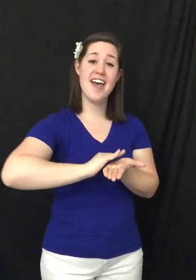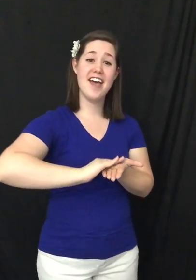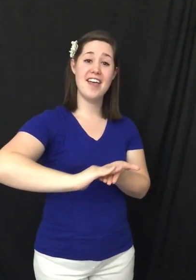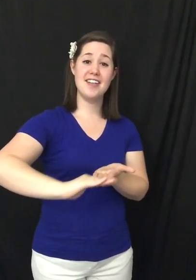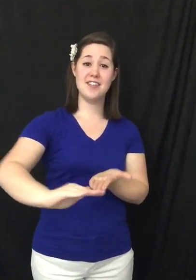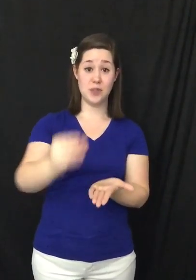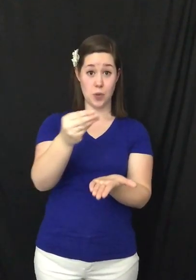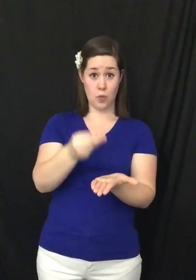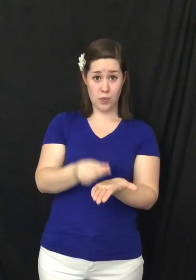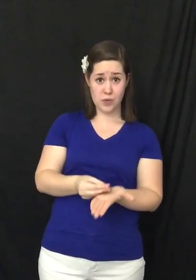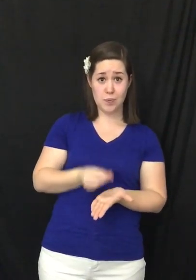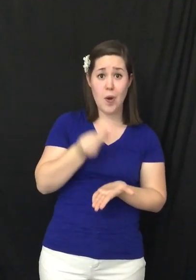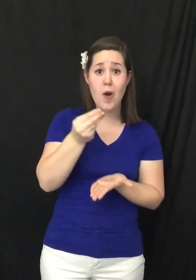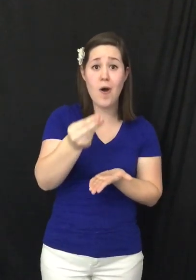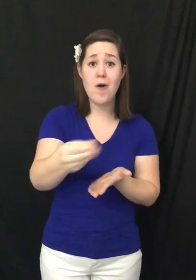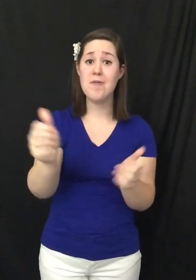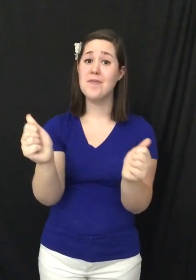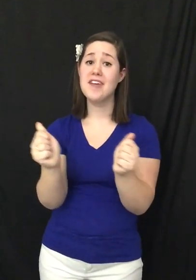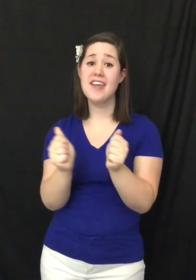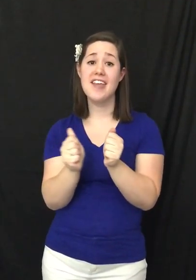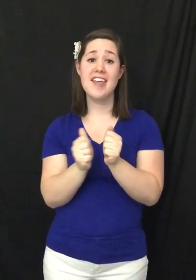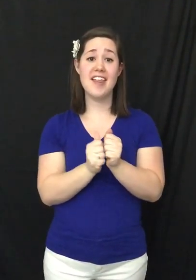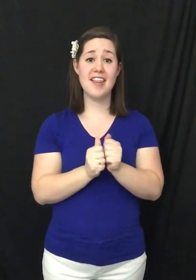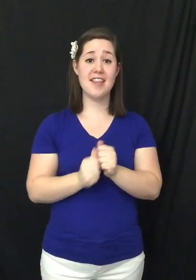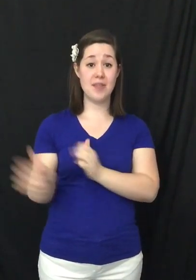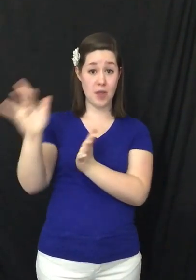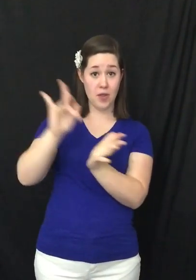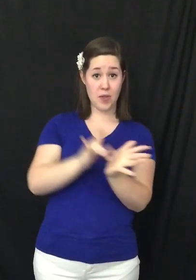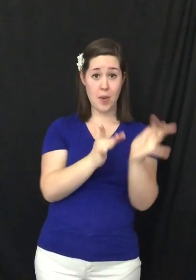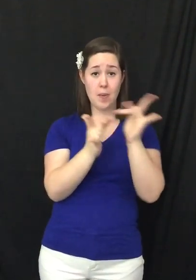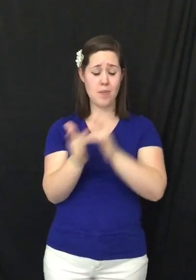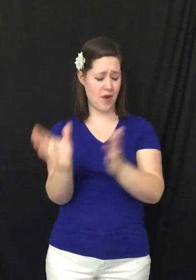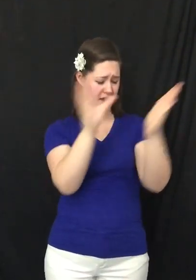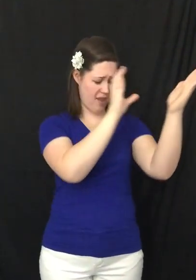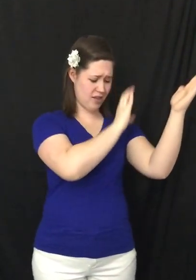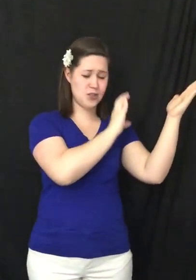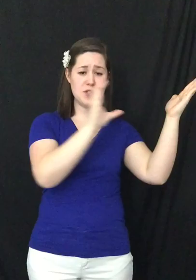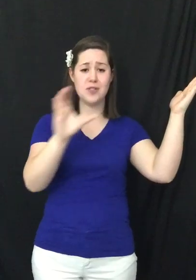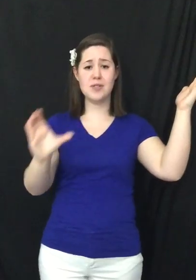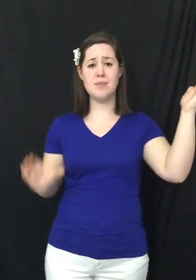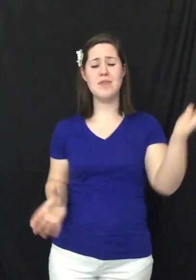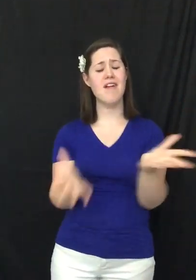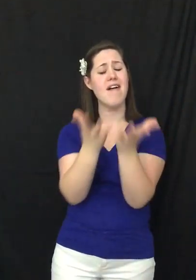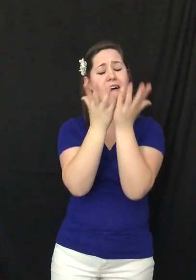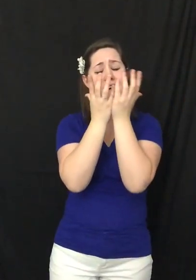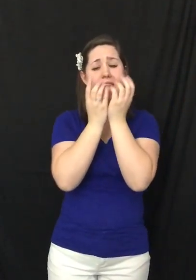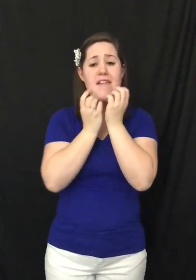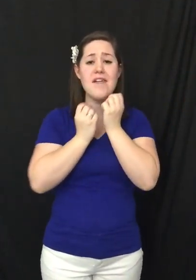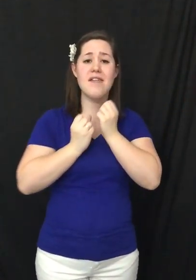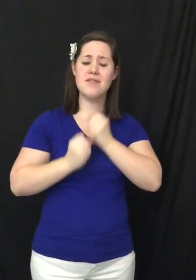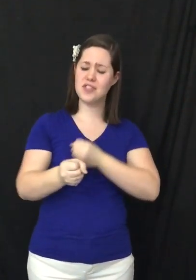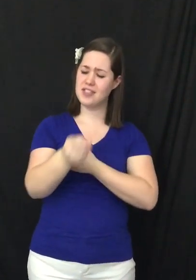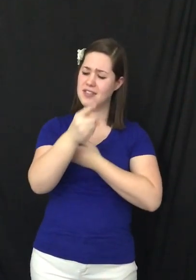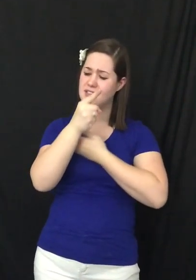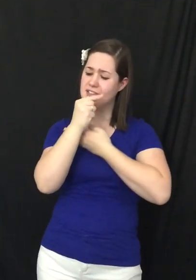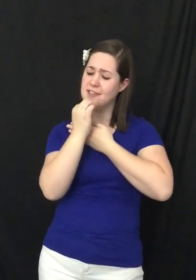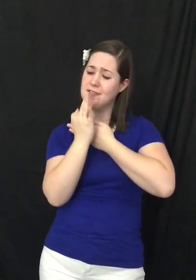was born with The precious blood of Jesus